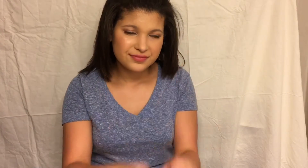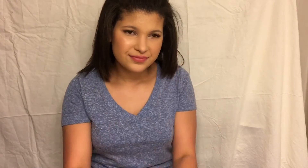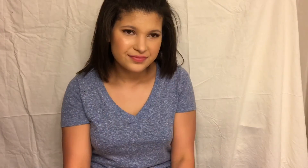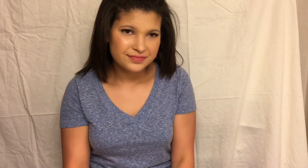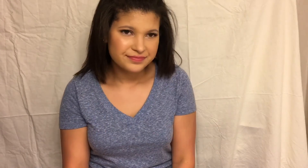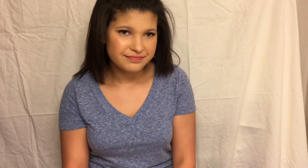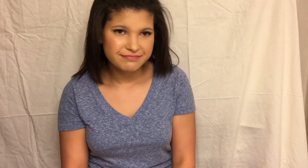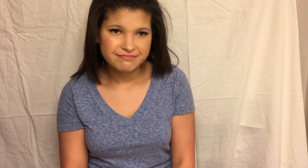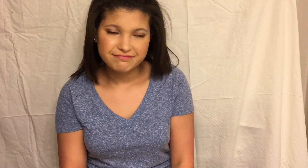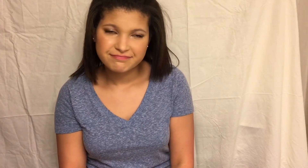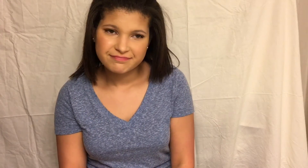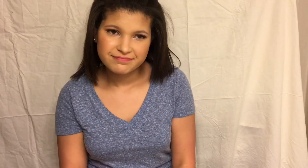this day